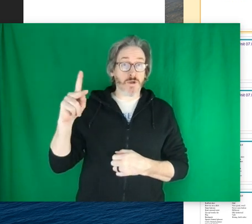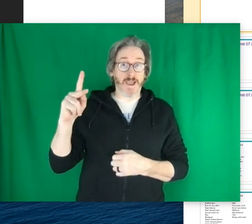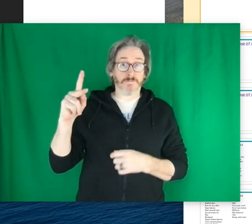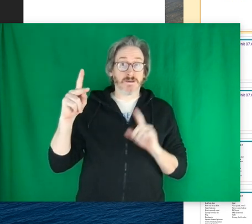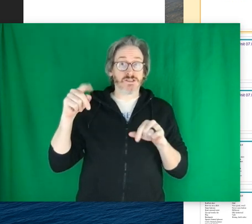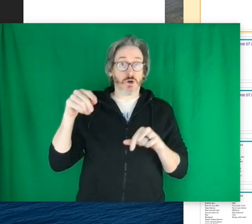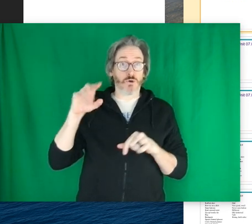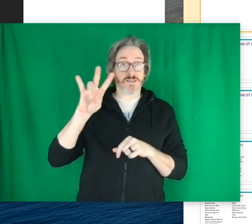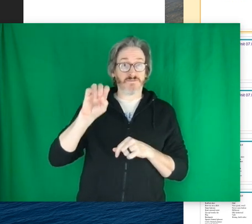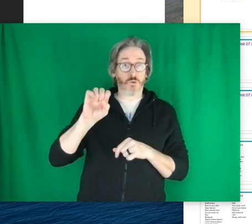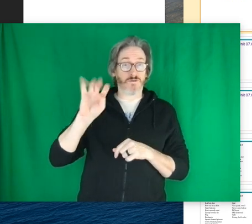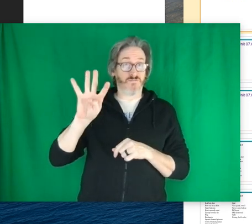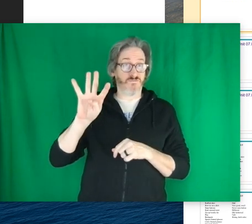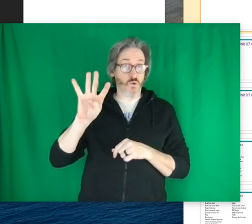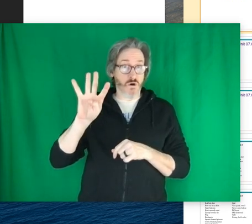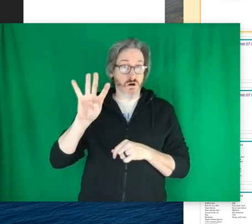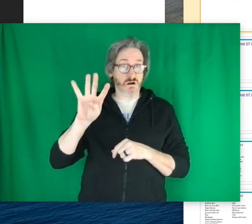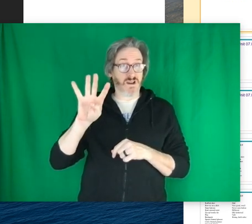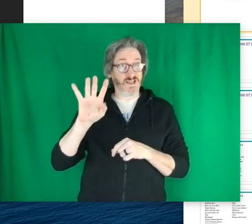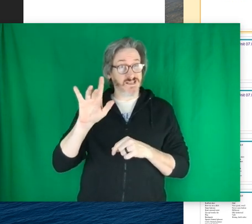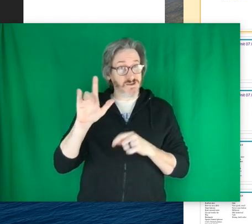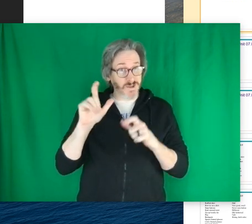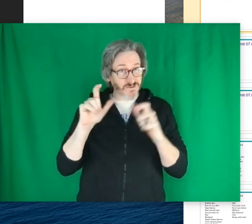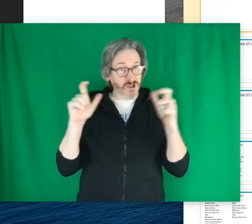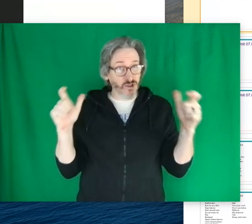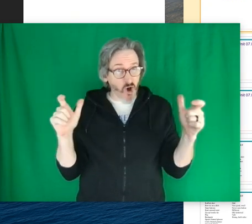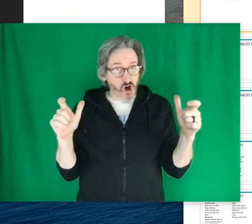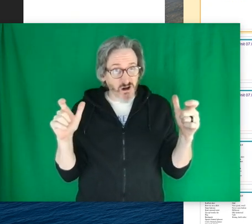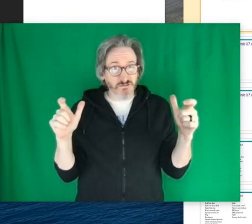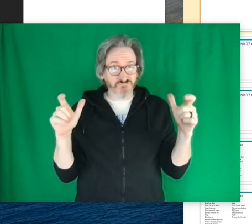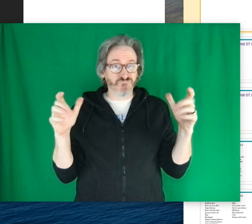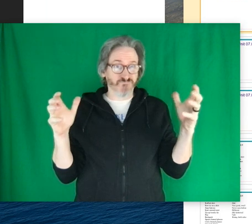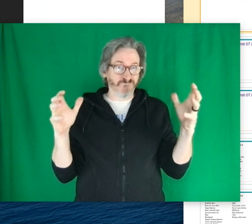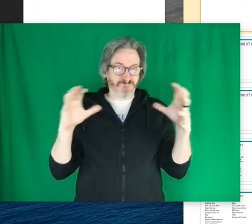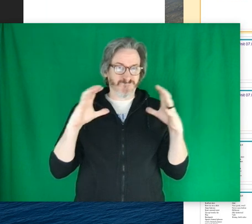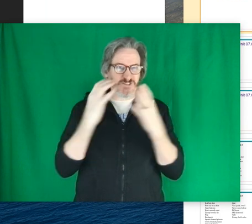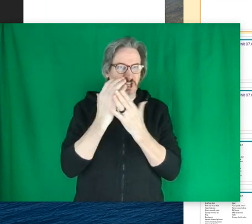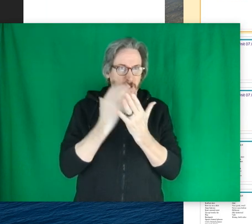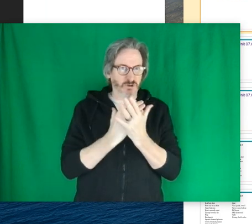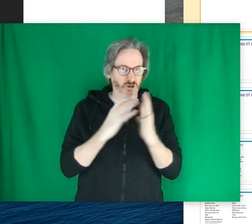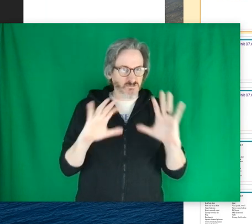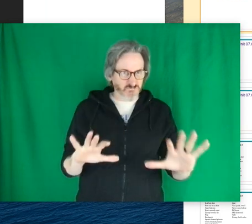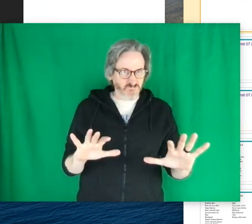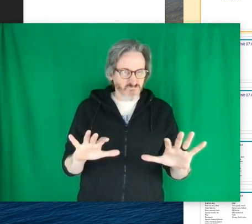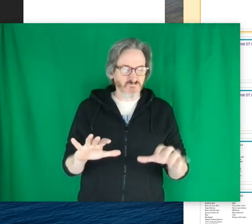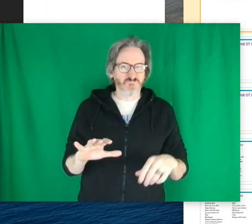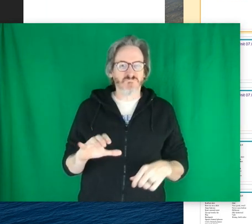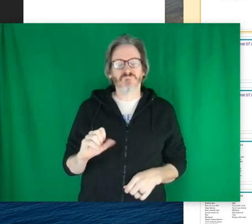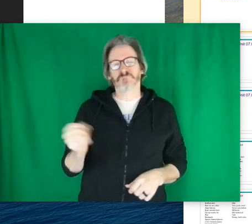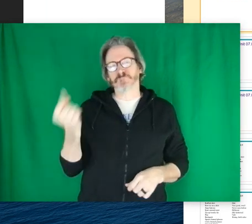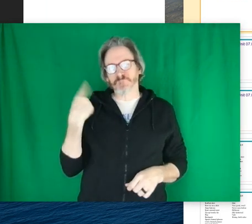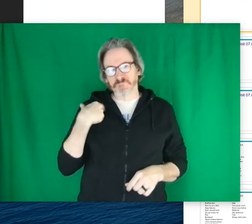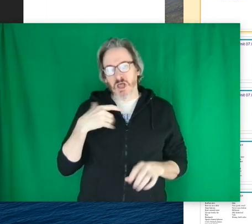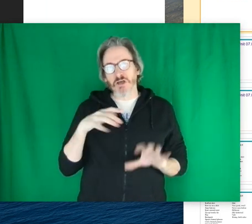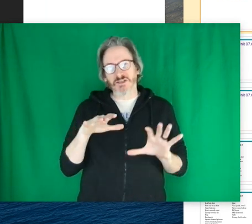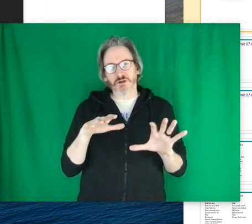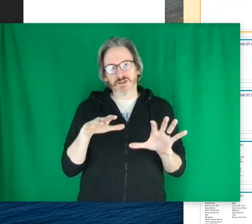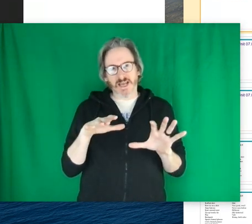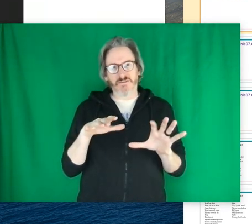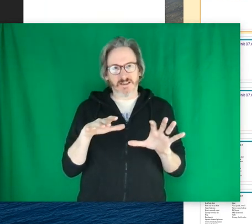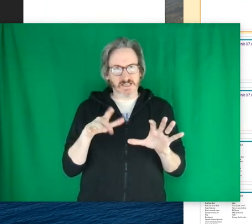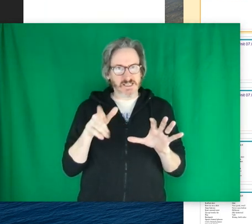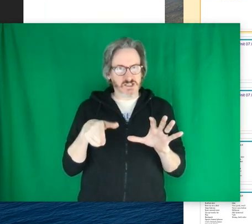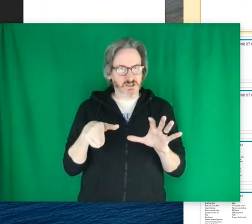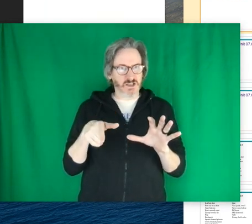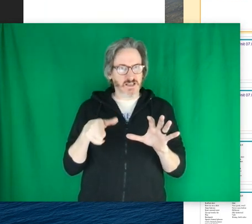Okay, so 7.4 is a bit of a long chapter. So